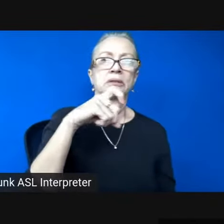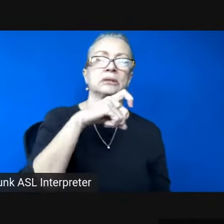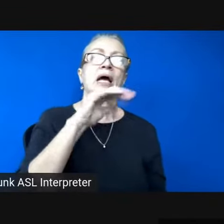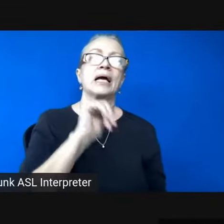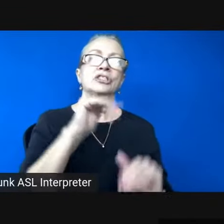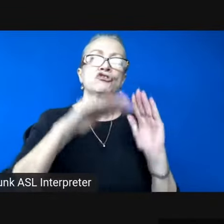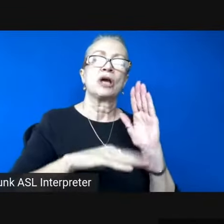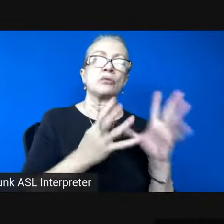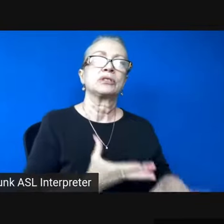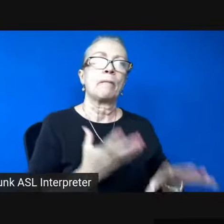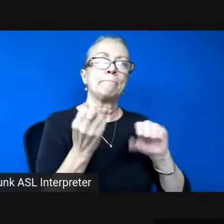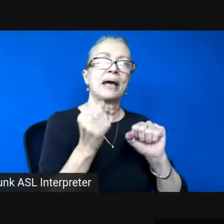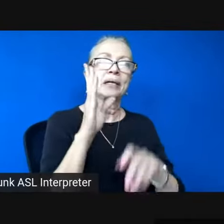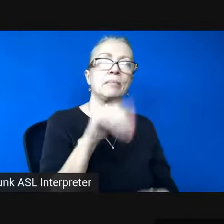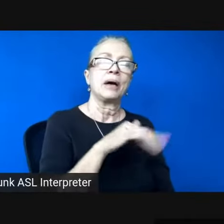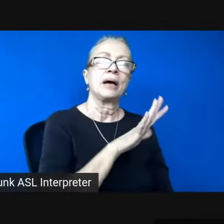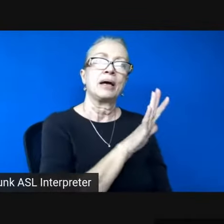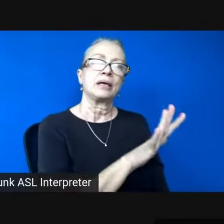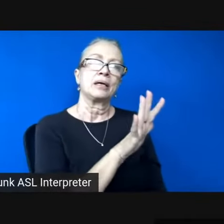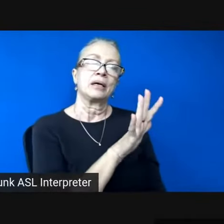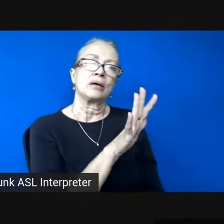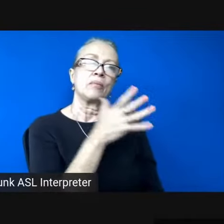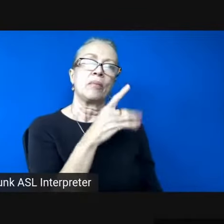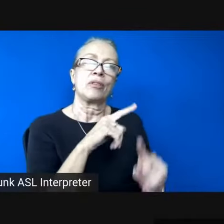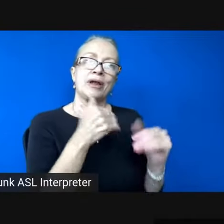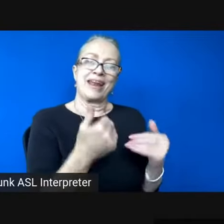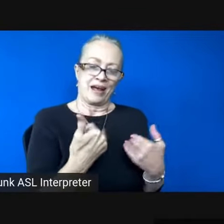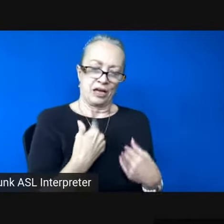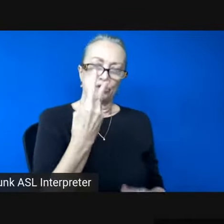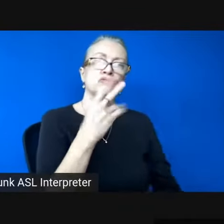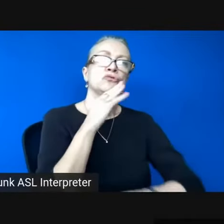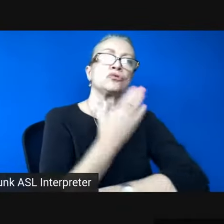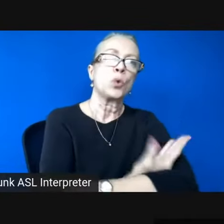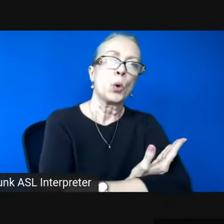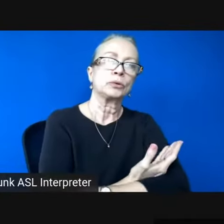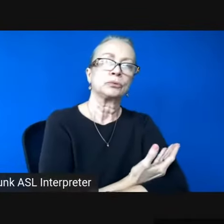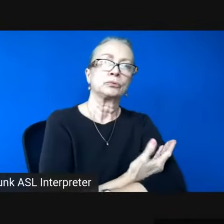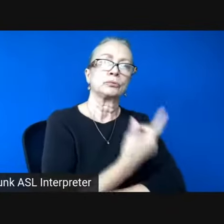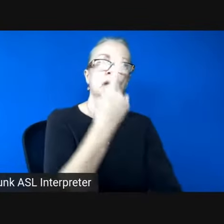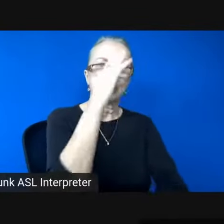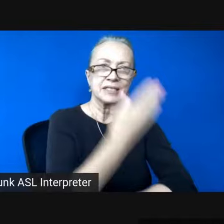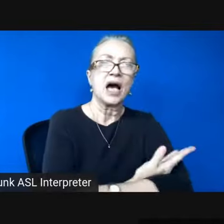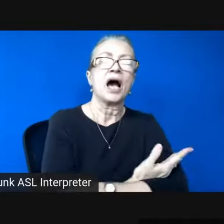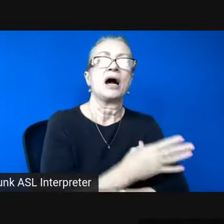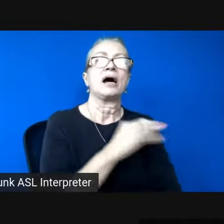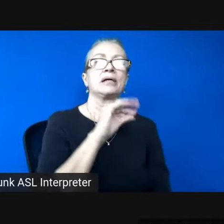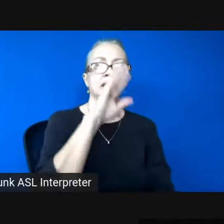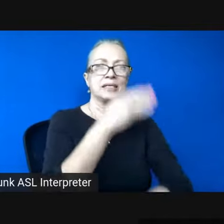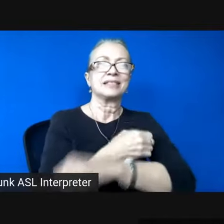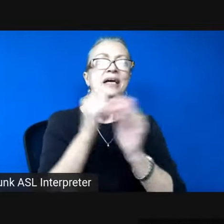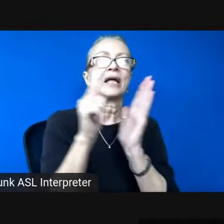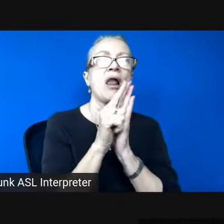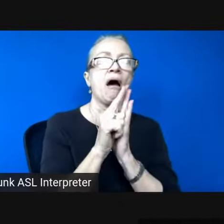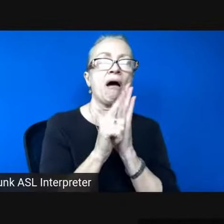but who lived now has two daughters a son a son-in-law they live in three